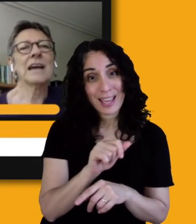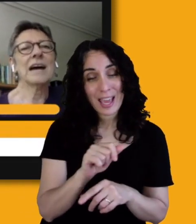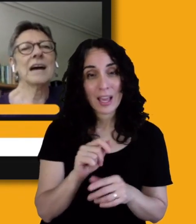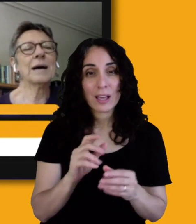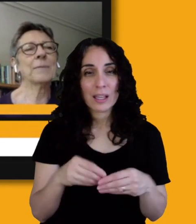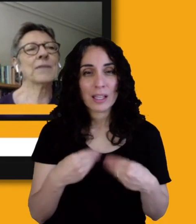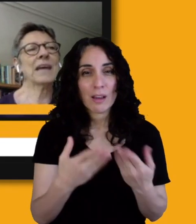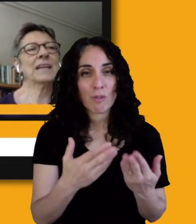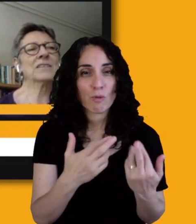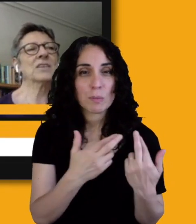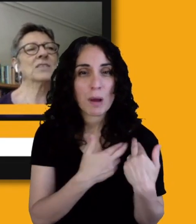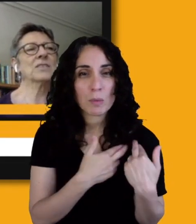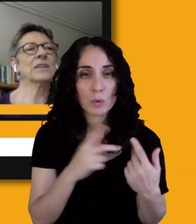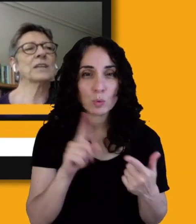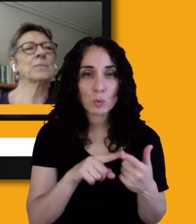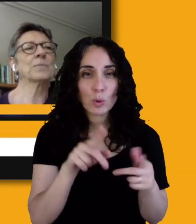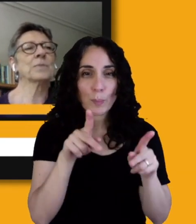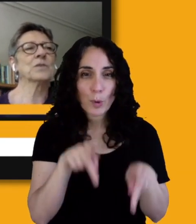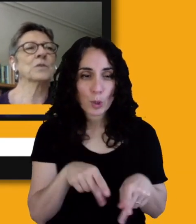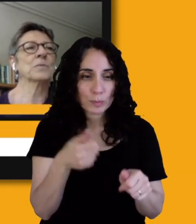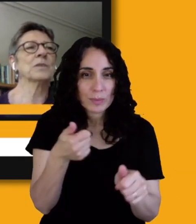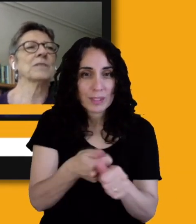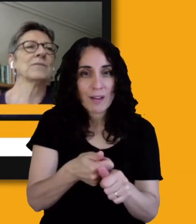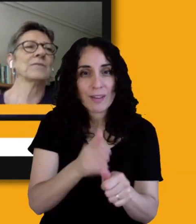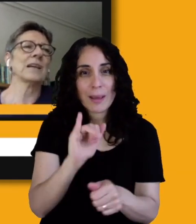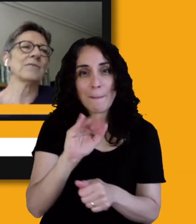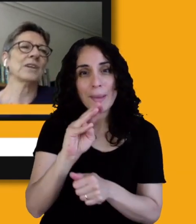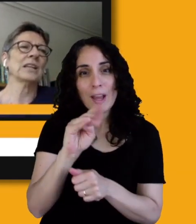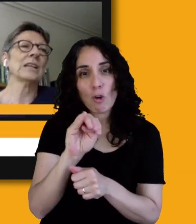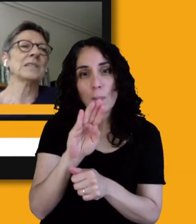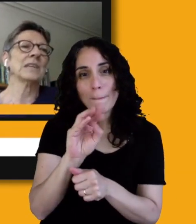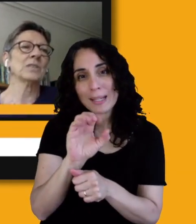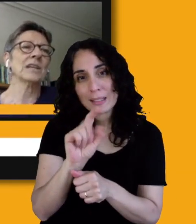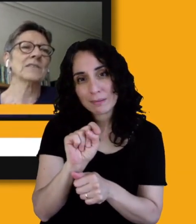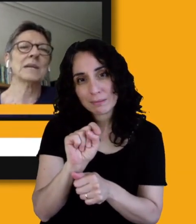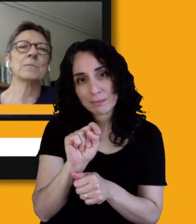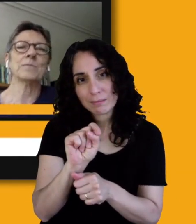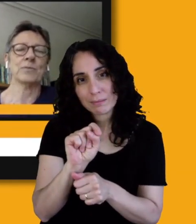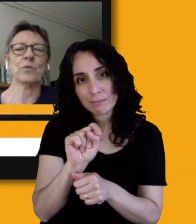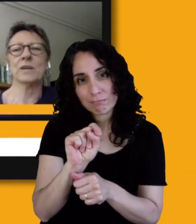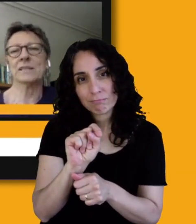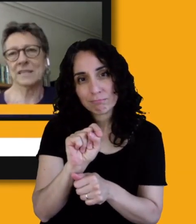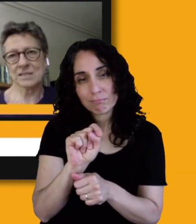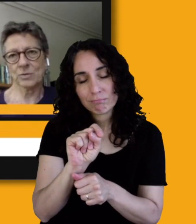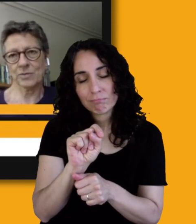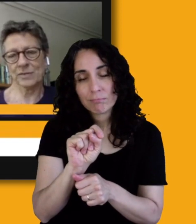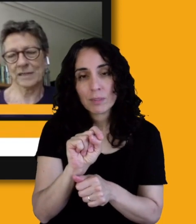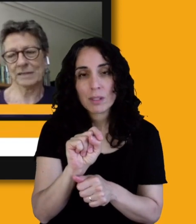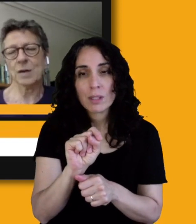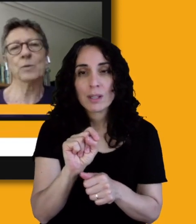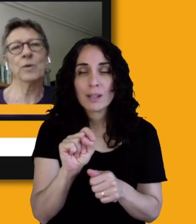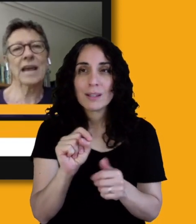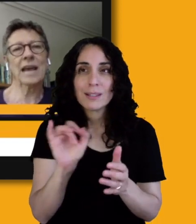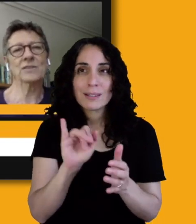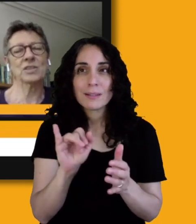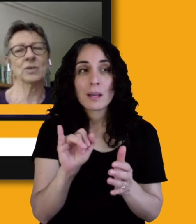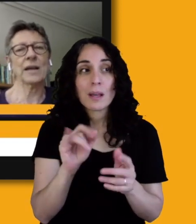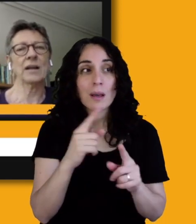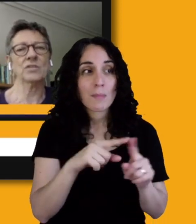Um, and it's also very prescriptive and, and very limiting, which I've said before, it, it's sort of like, tell me what I have to do and I'll just